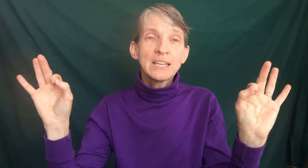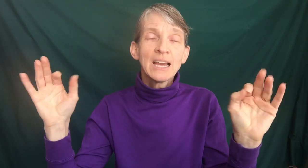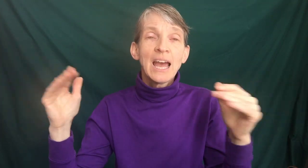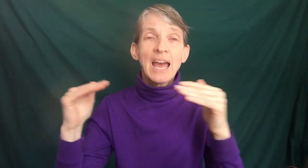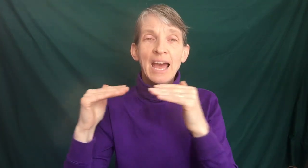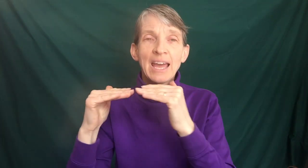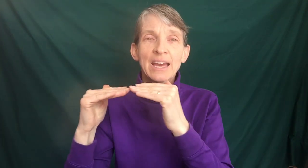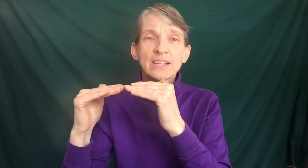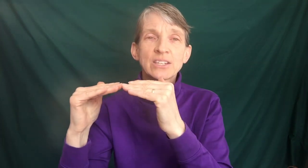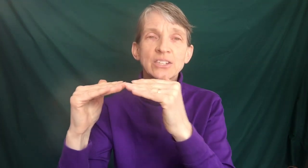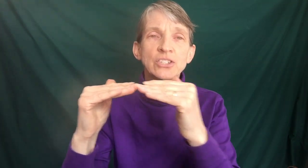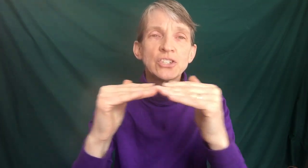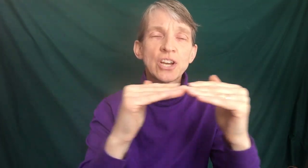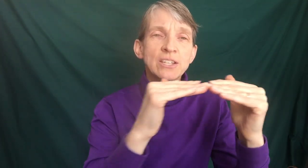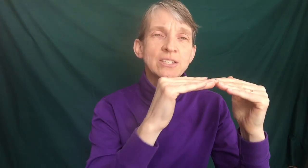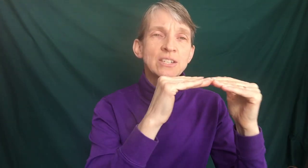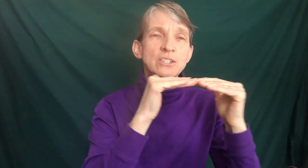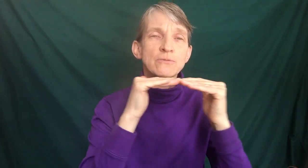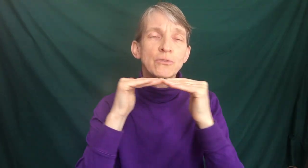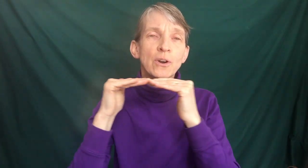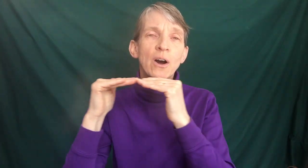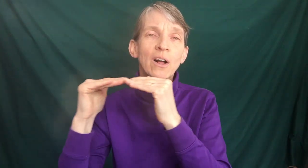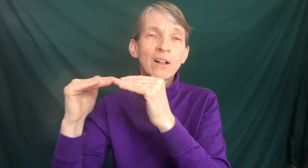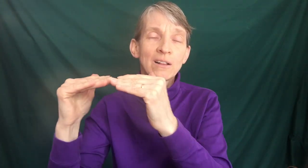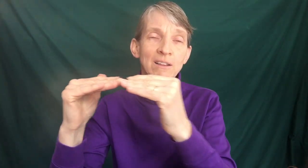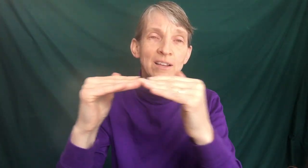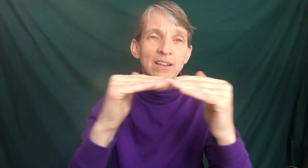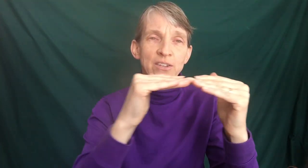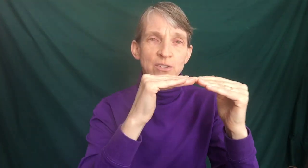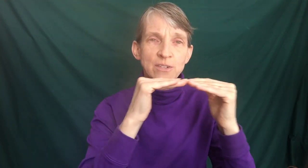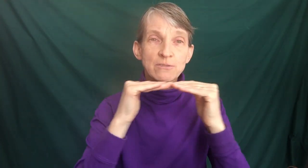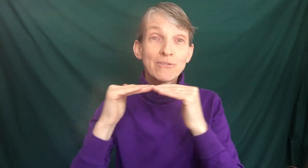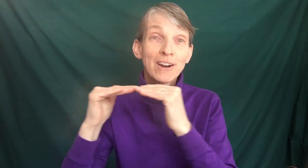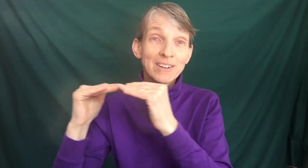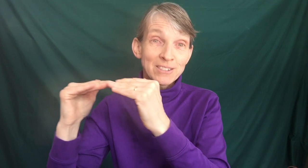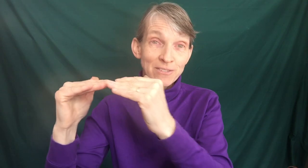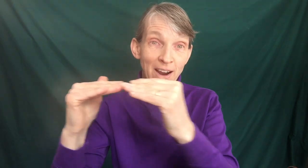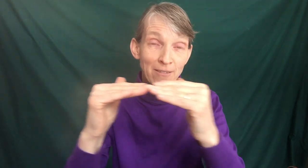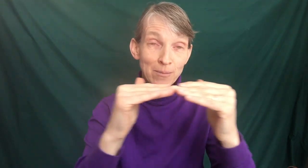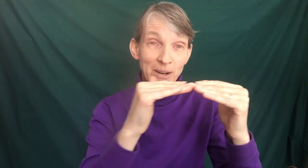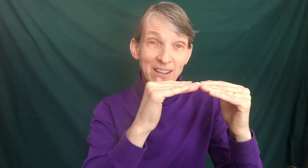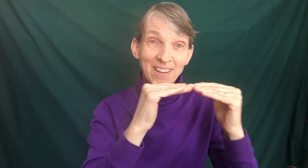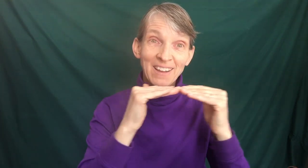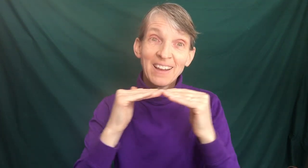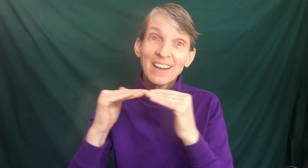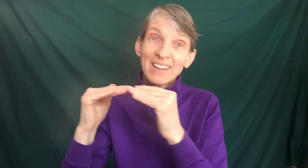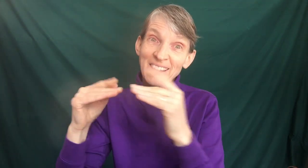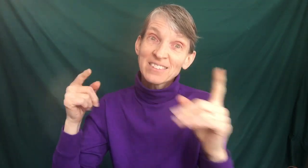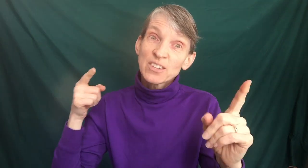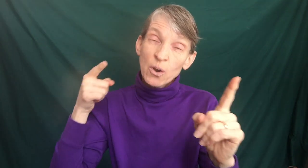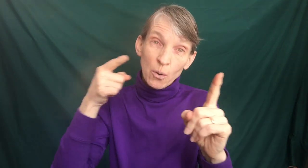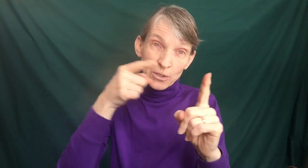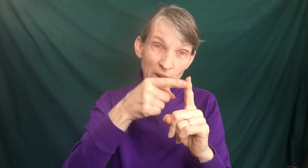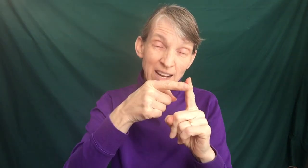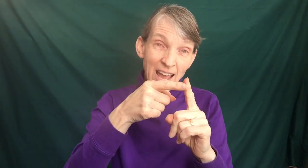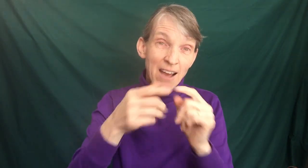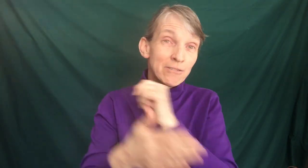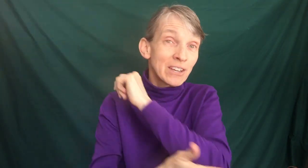and justice for all. So that's fairness for everybody. And that's the goal we try to have